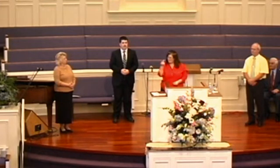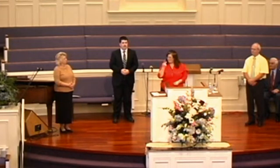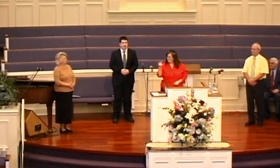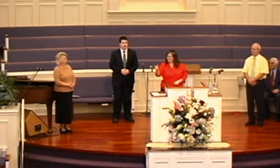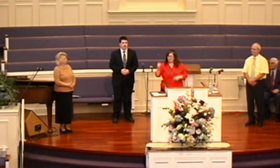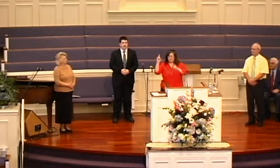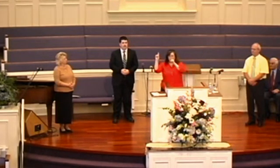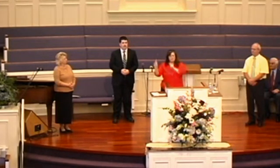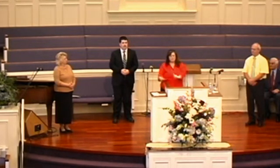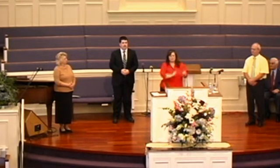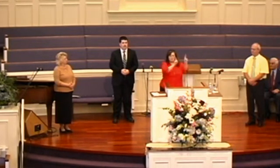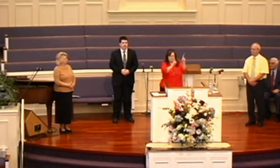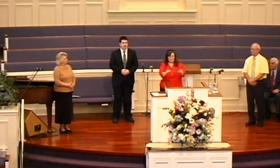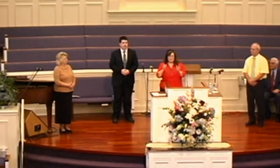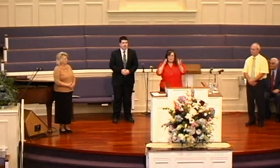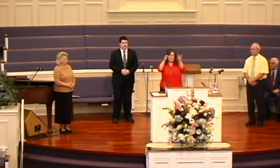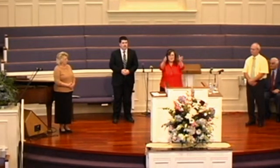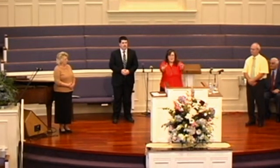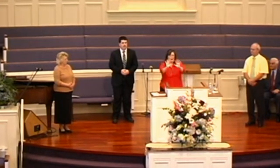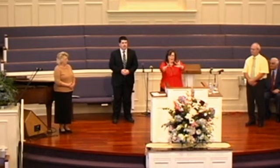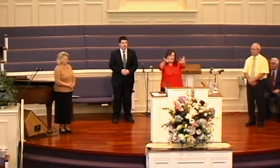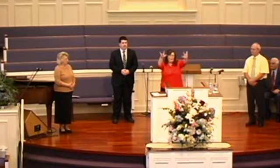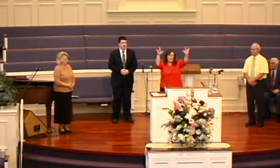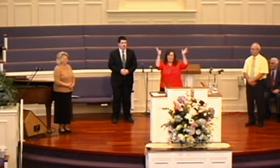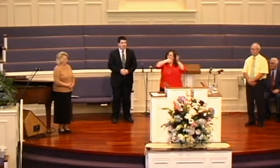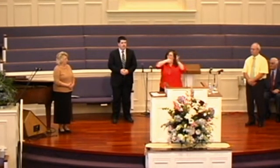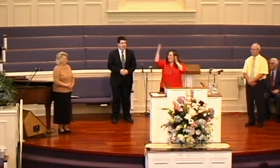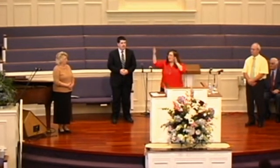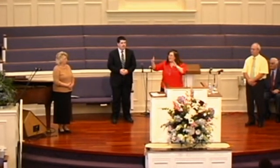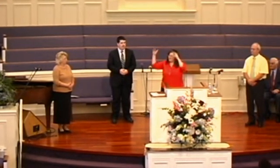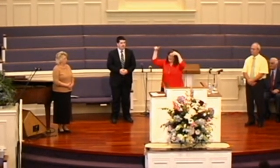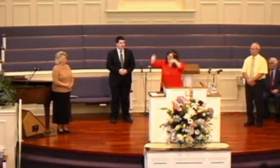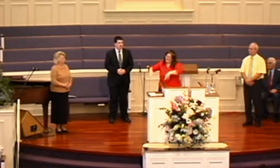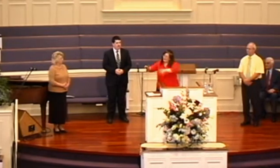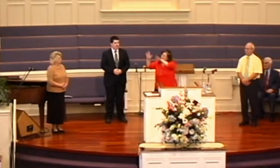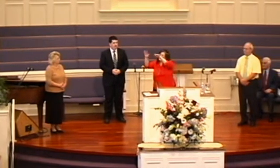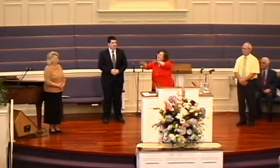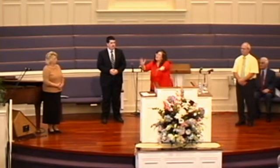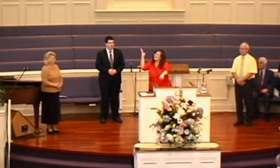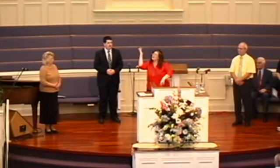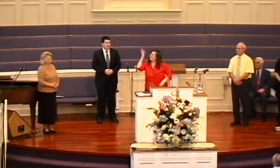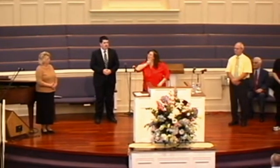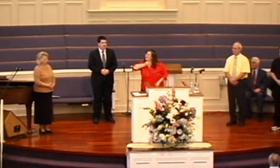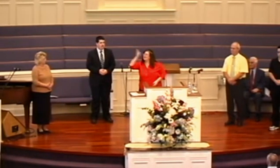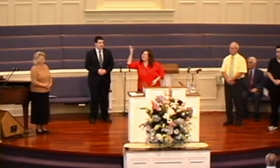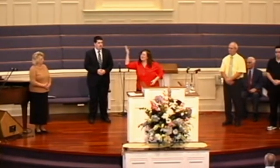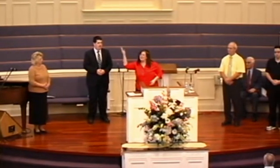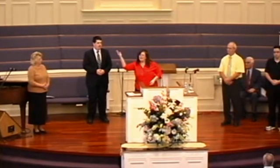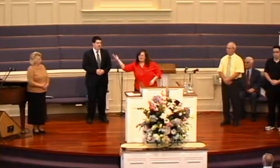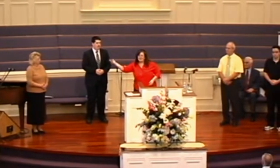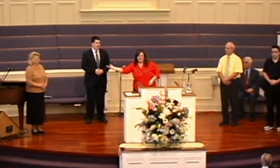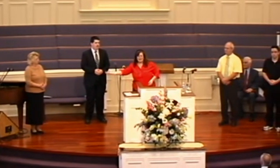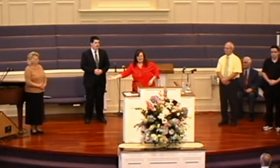We Walked Upon The Streets Of Gold Beside The Crystal Sea